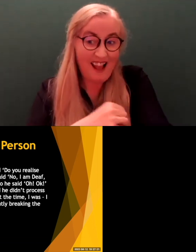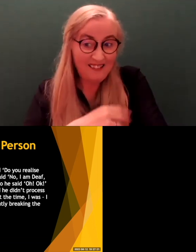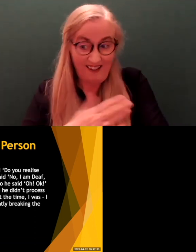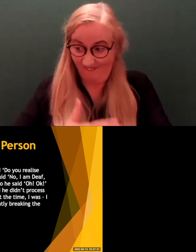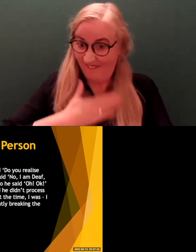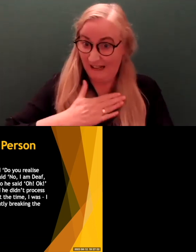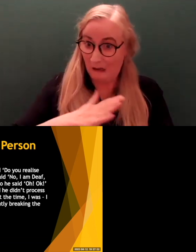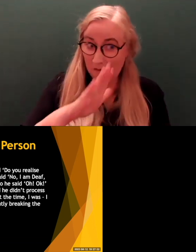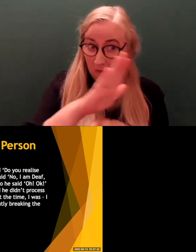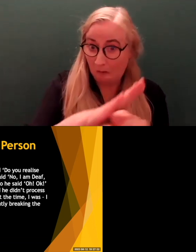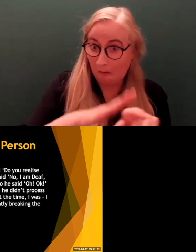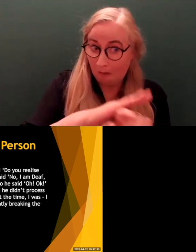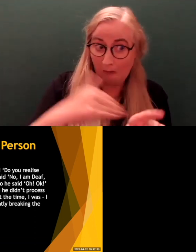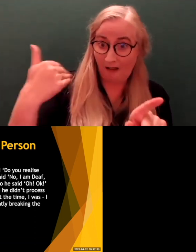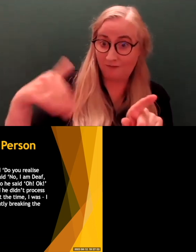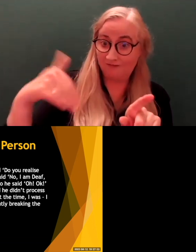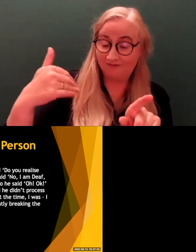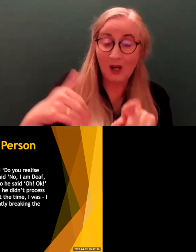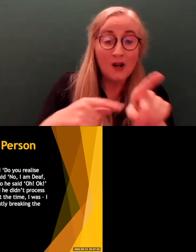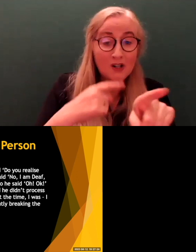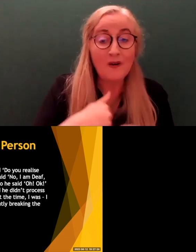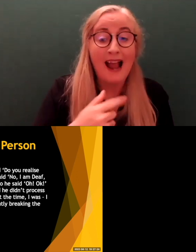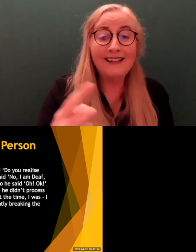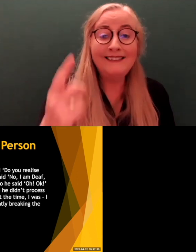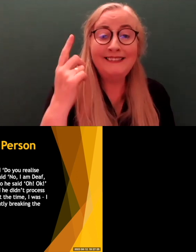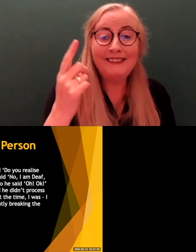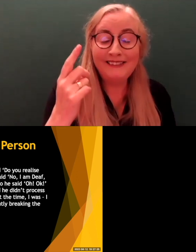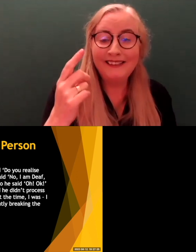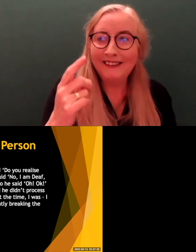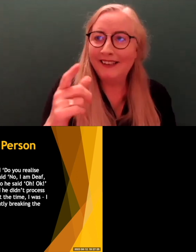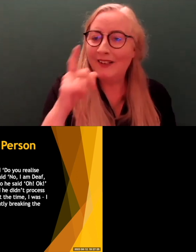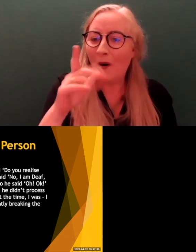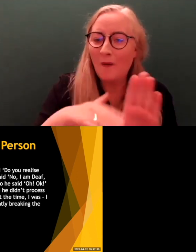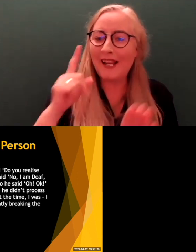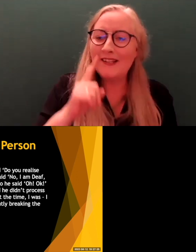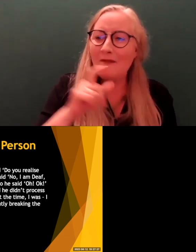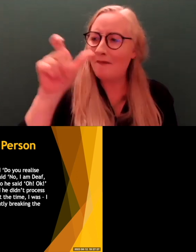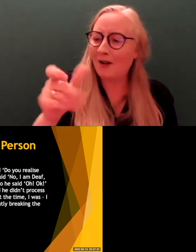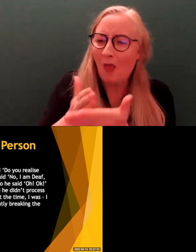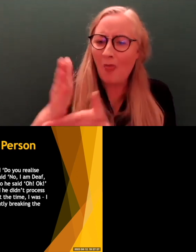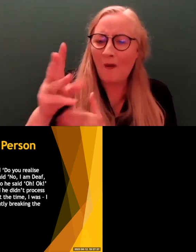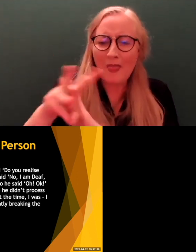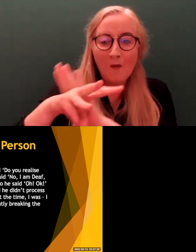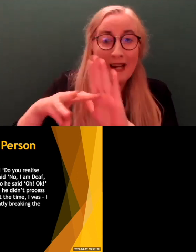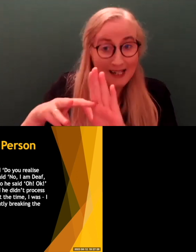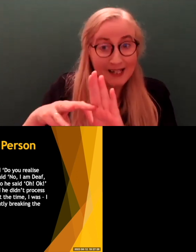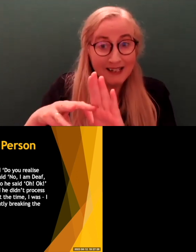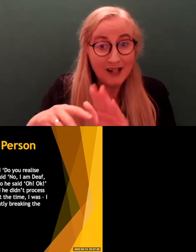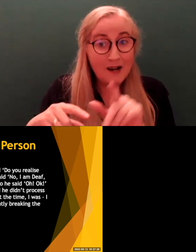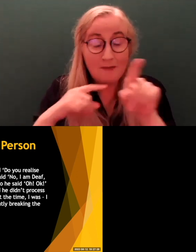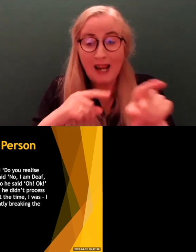Now, I was just talking to a deaf person about this during the week. And I don't know, maybe this is an instance of like deaf gain or like